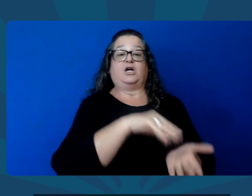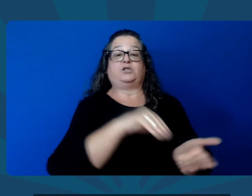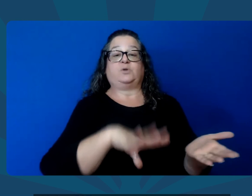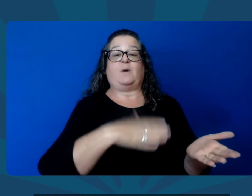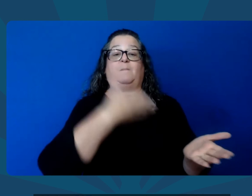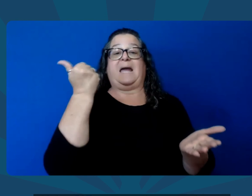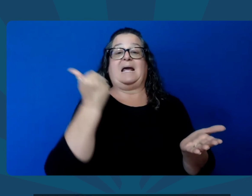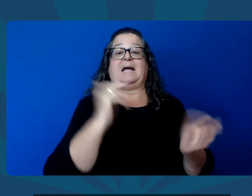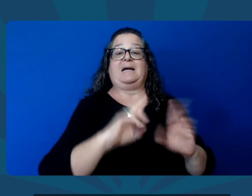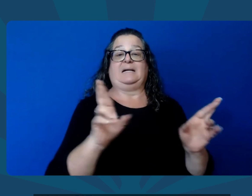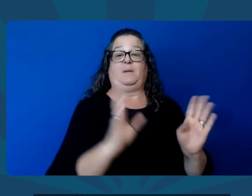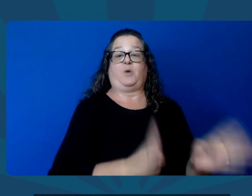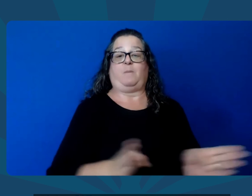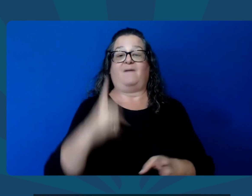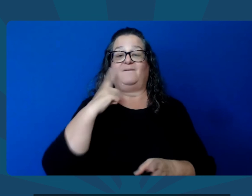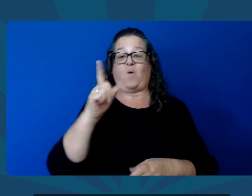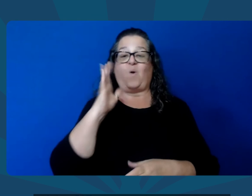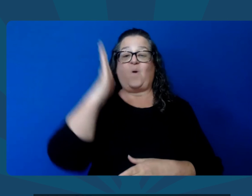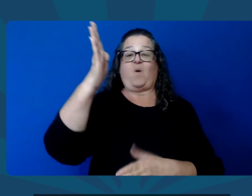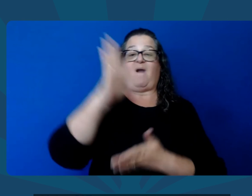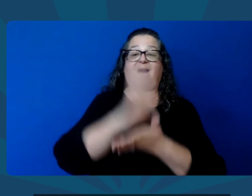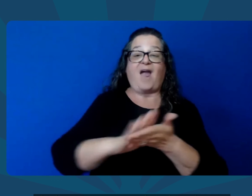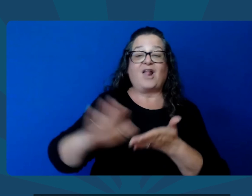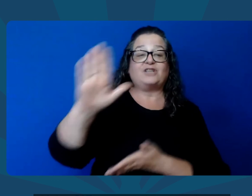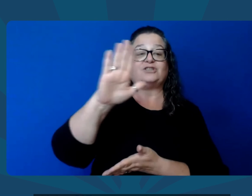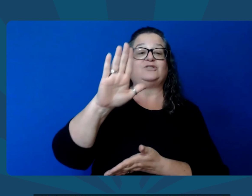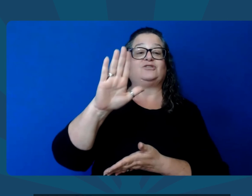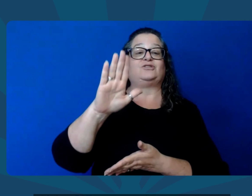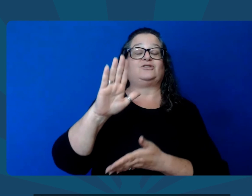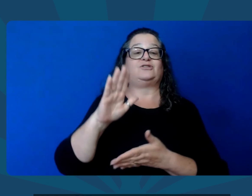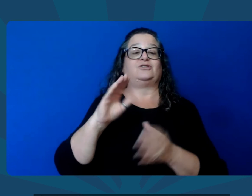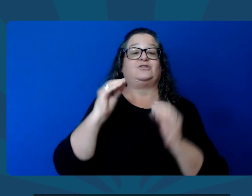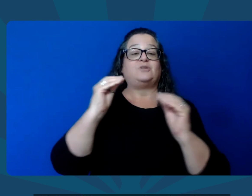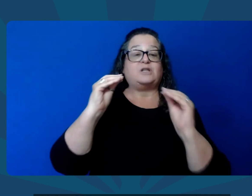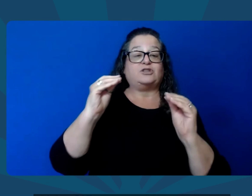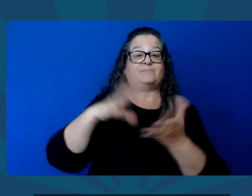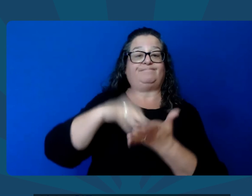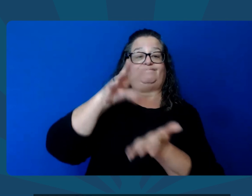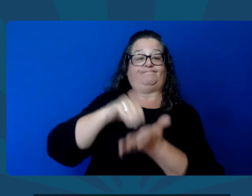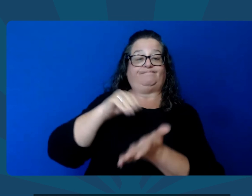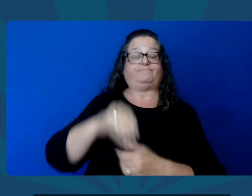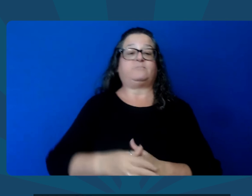Higher SAT scores and students better prepared for higher learning instruction.